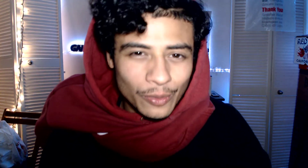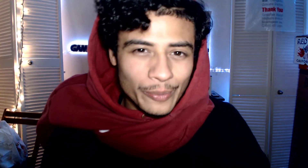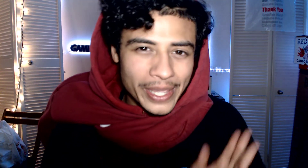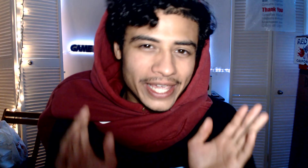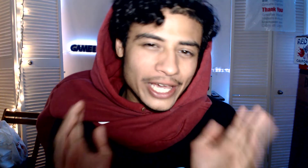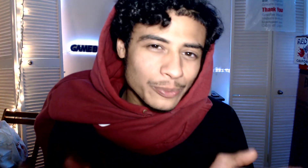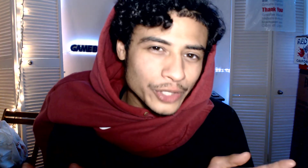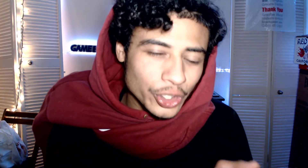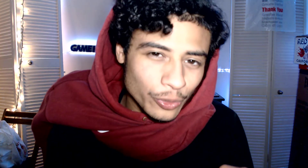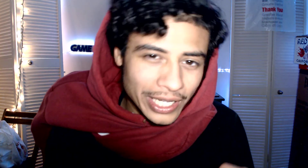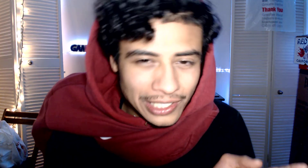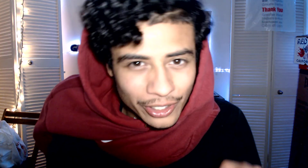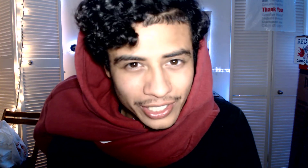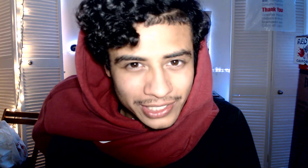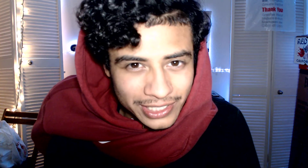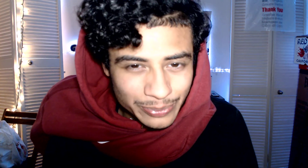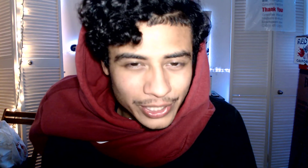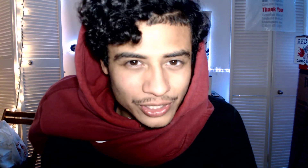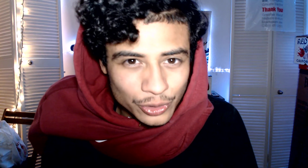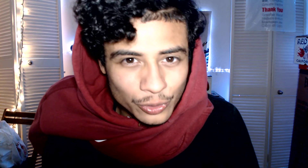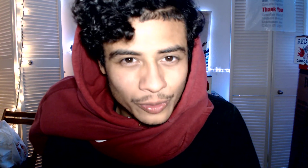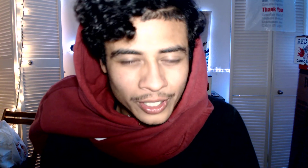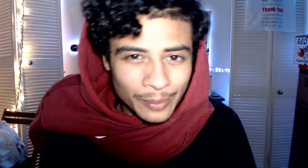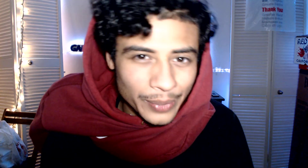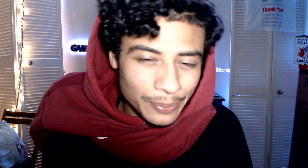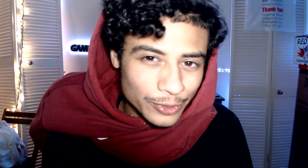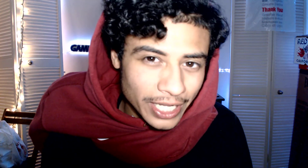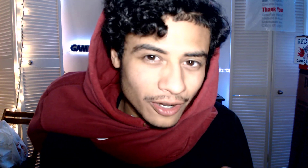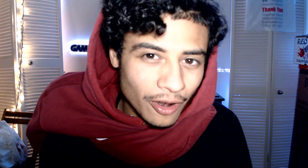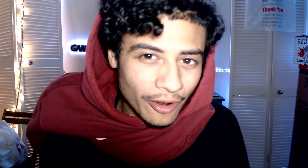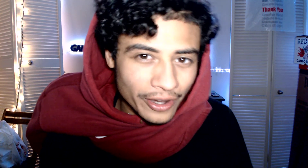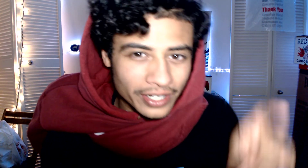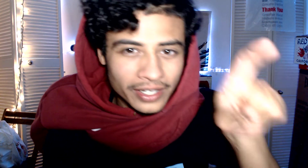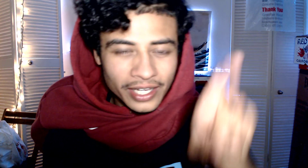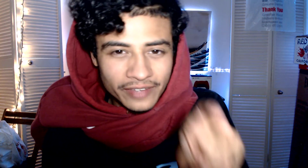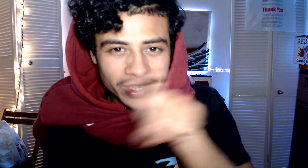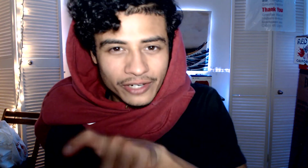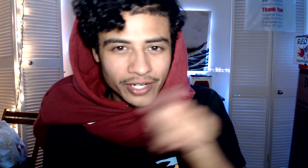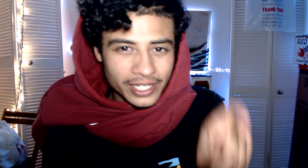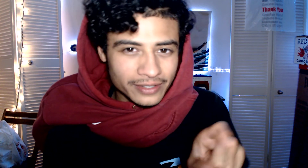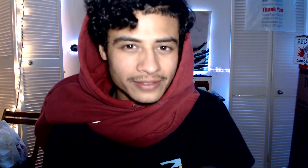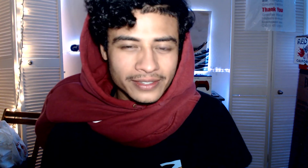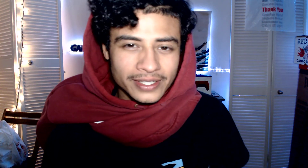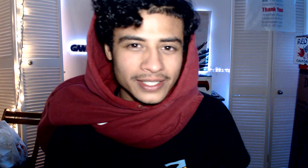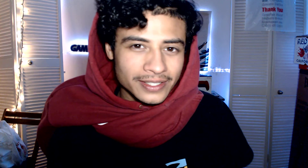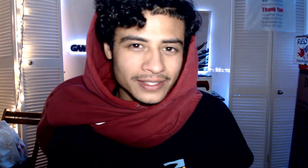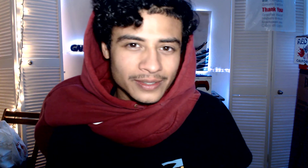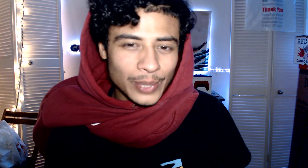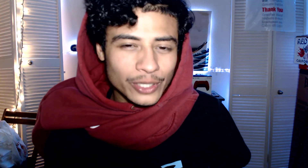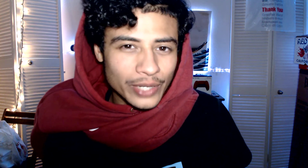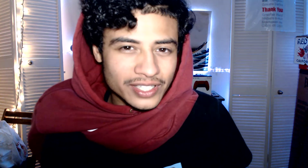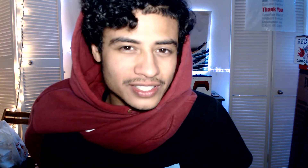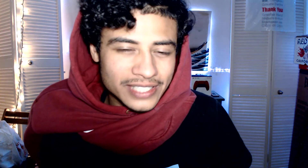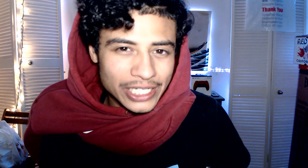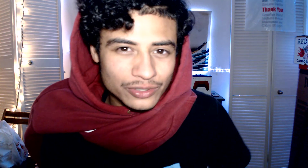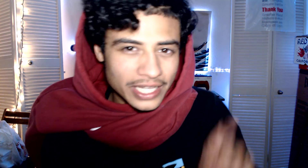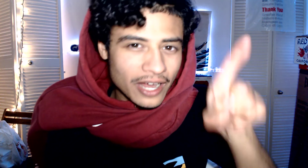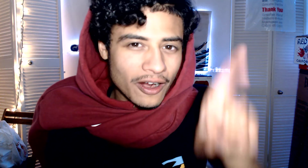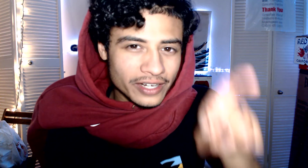will may help you in learning to speak to people that are hard of hearing by the way this is how you say hard of